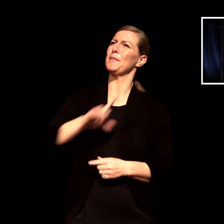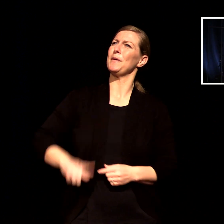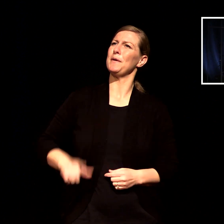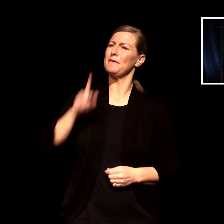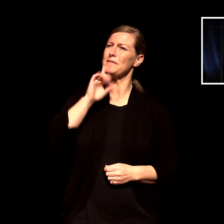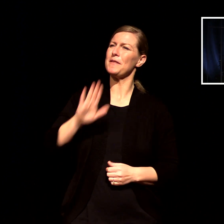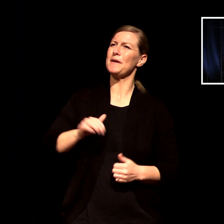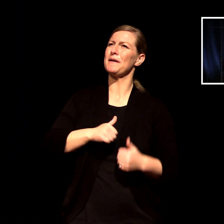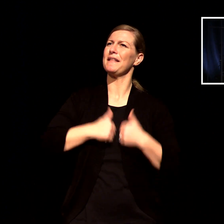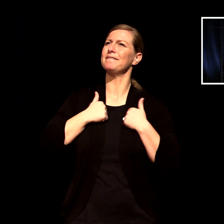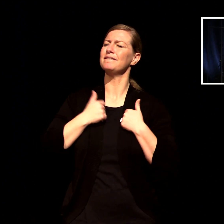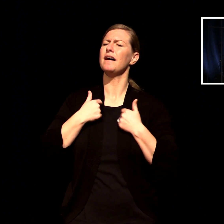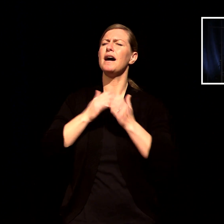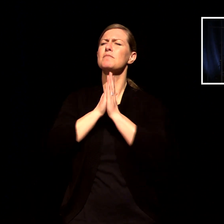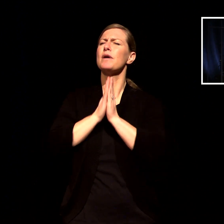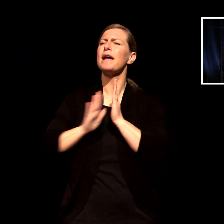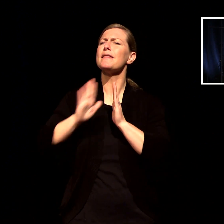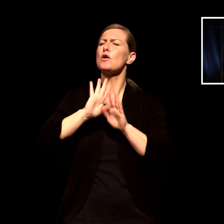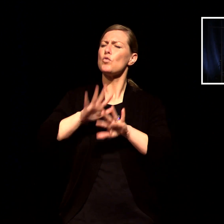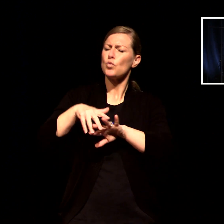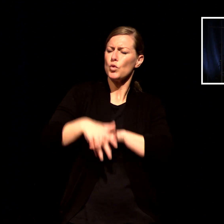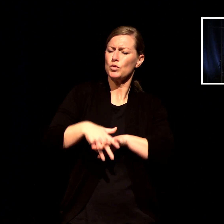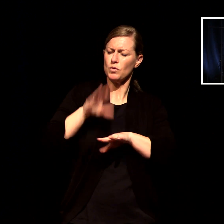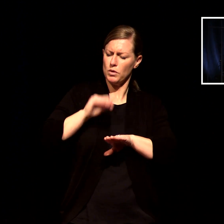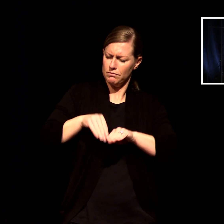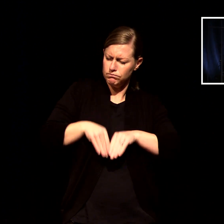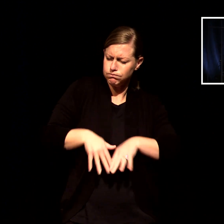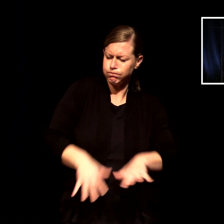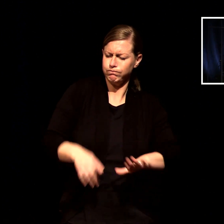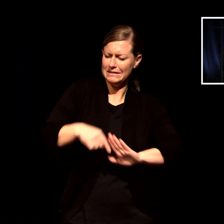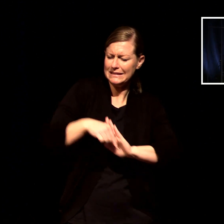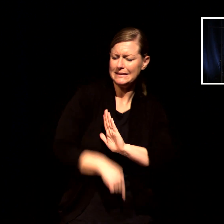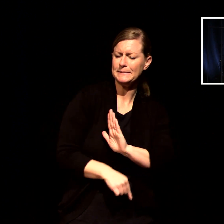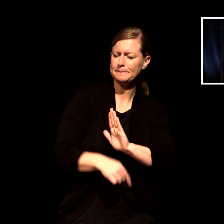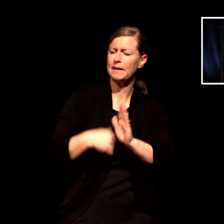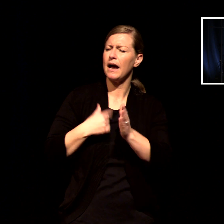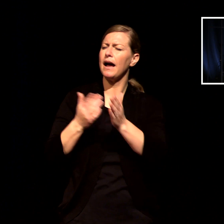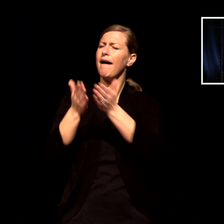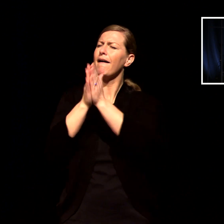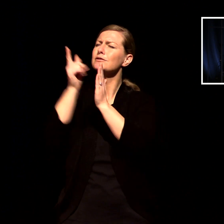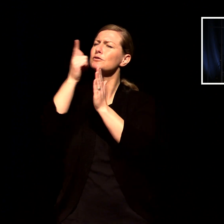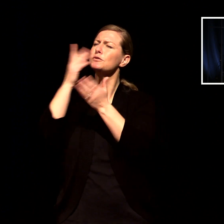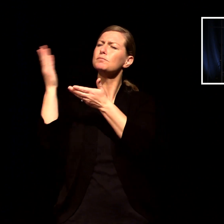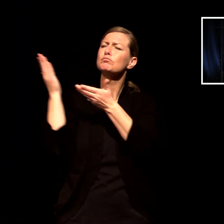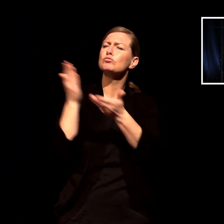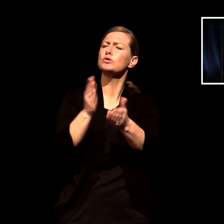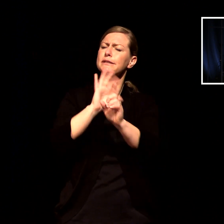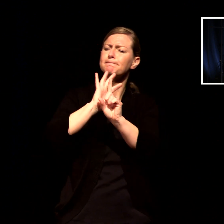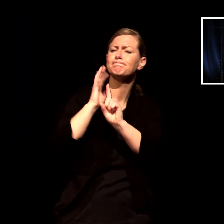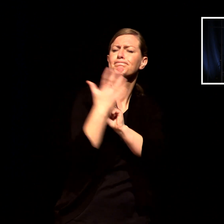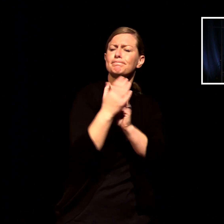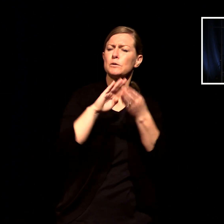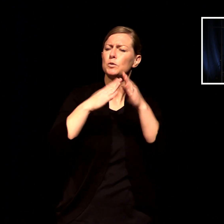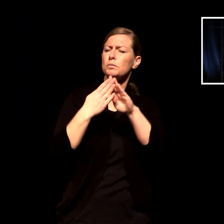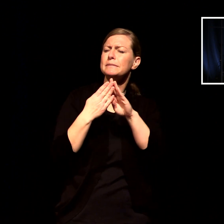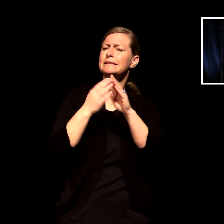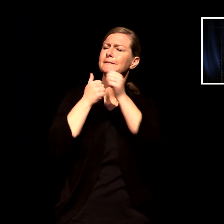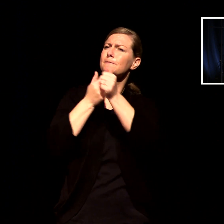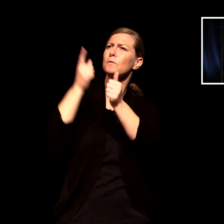roots would grow deep that you would bring christian community around them to encourage them that they would grow strong in you and